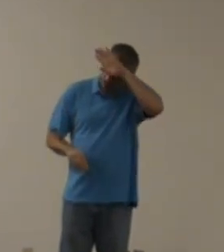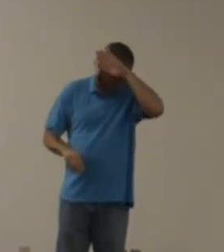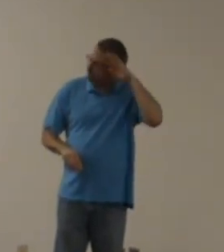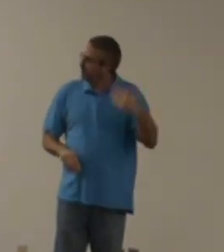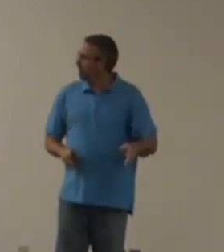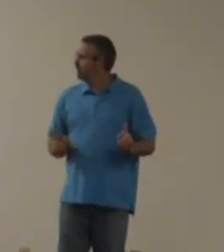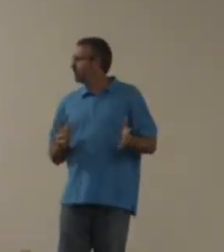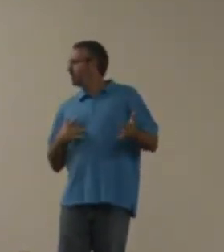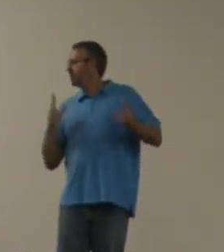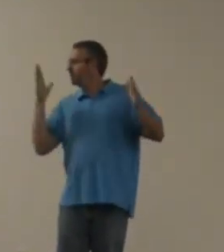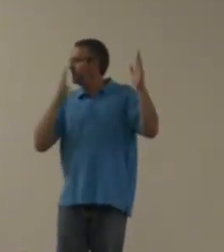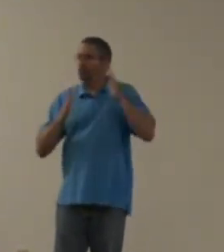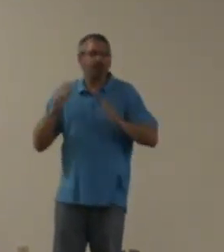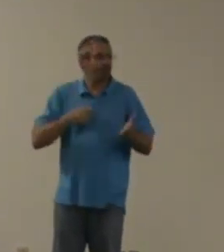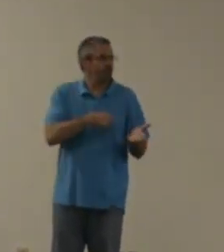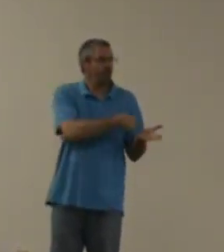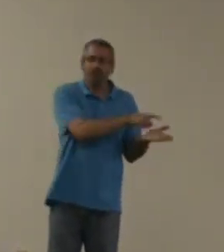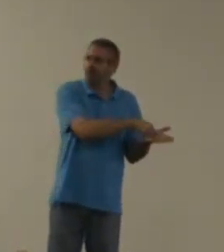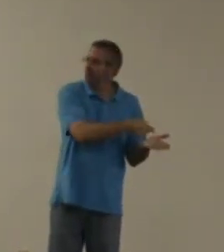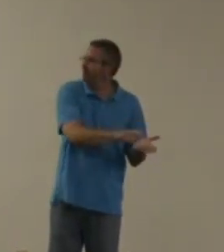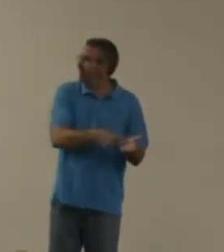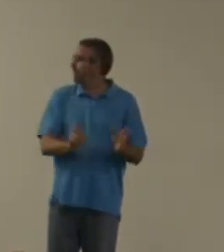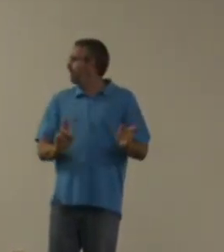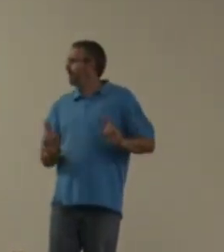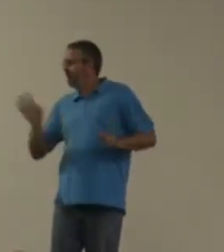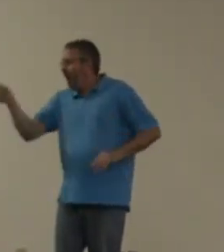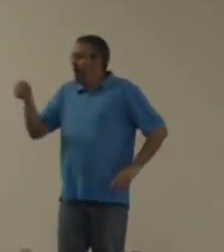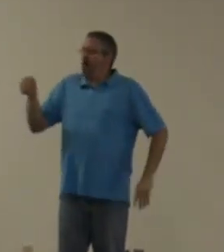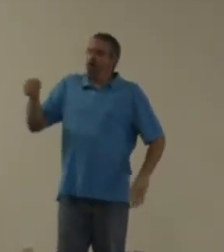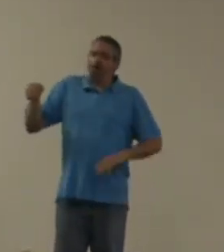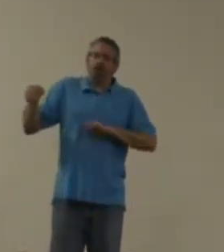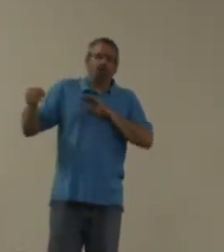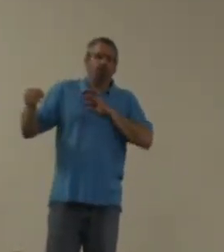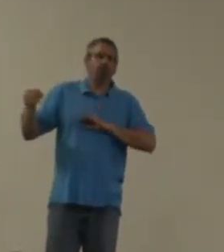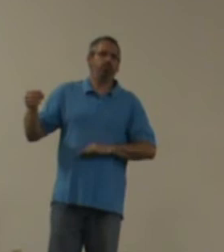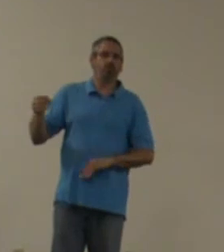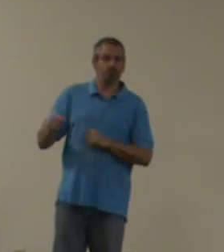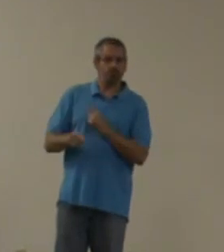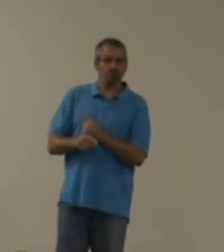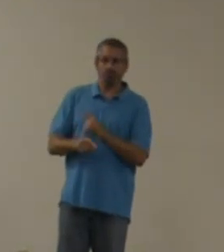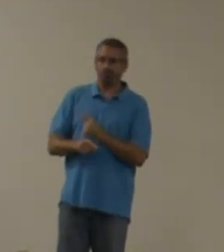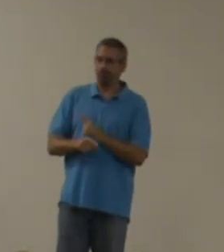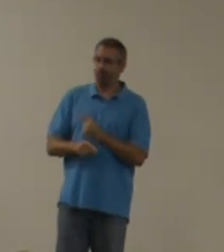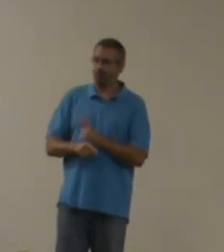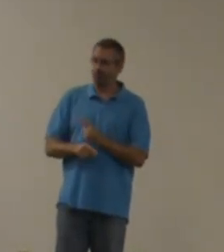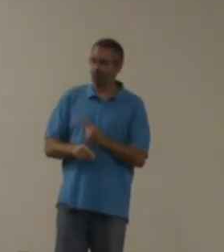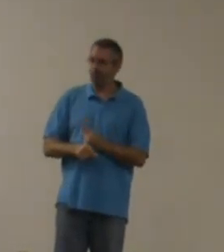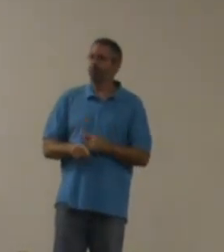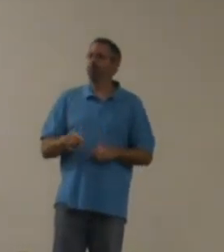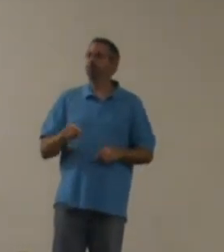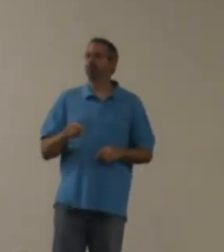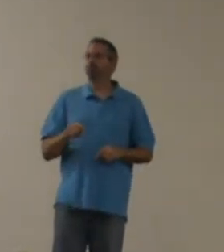I'm hurry up. I'll pay all the bills and stuff. I'm ready to get a paycheck. Woo! We're going to get a piece and do that paycheck.